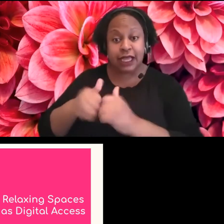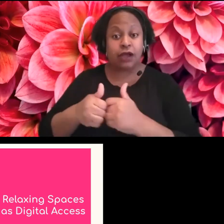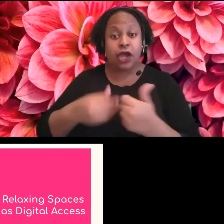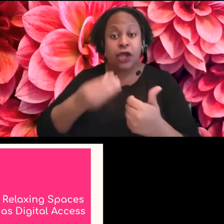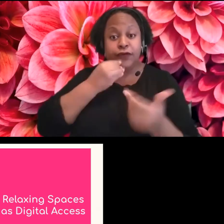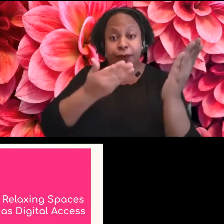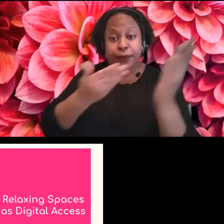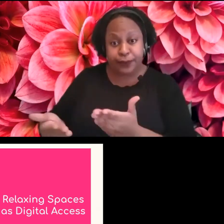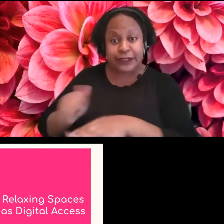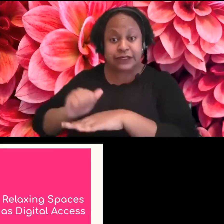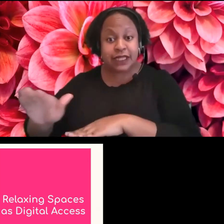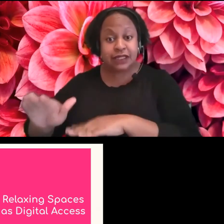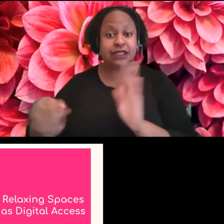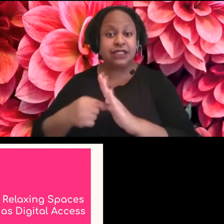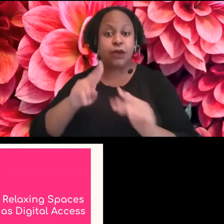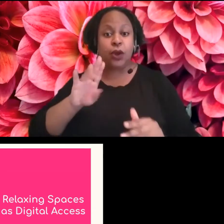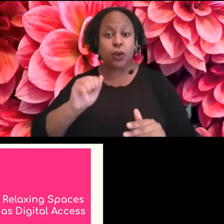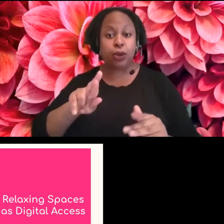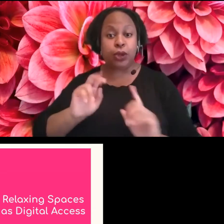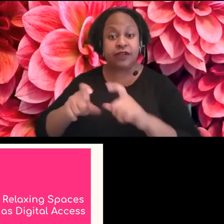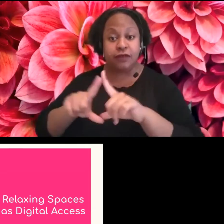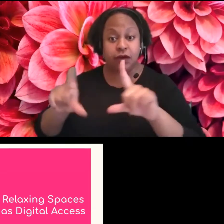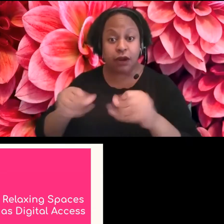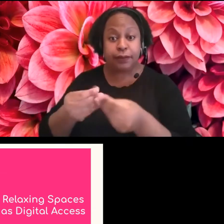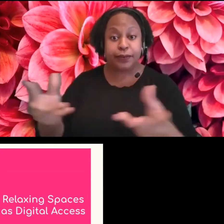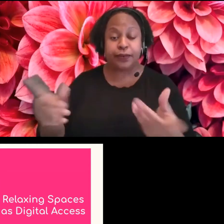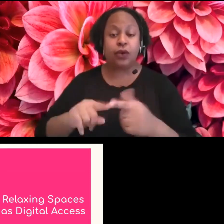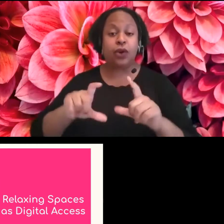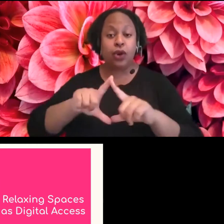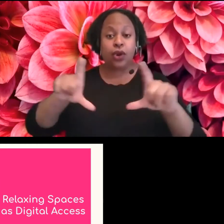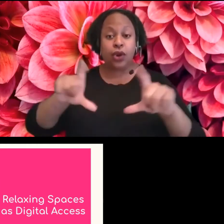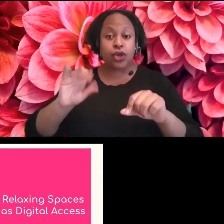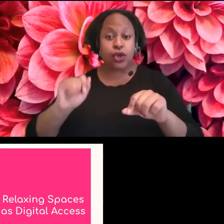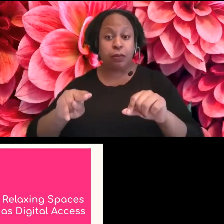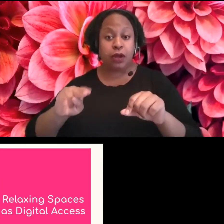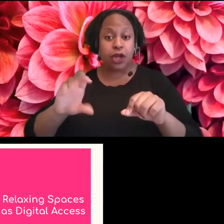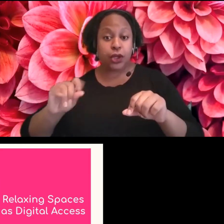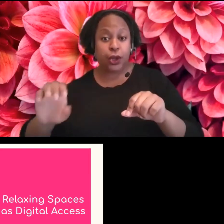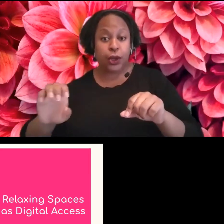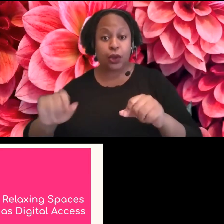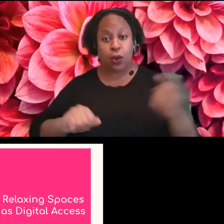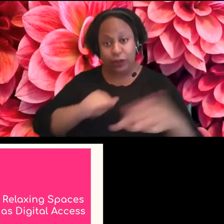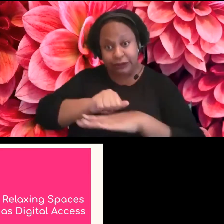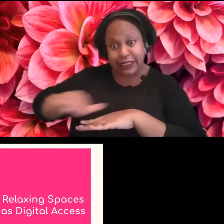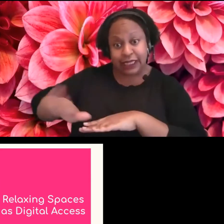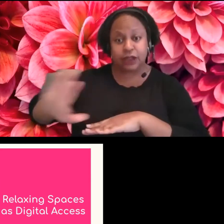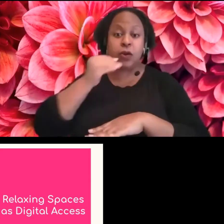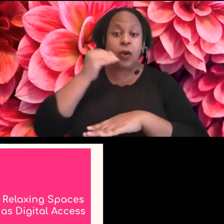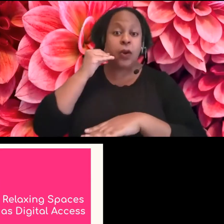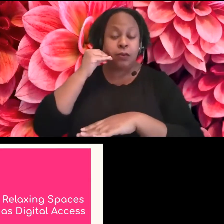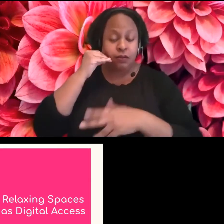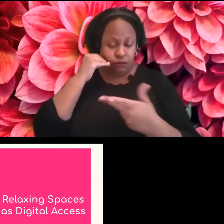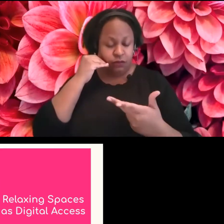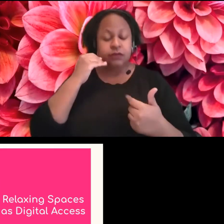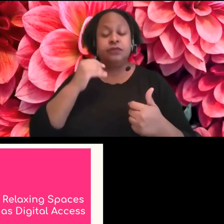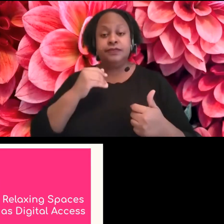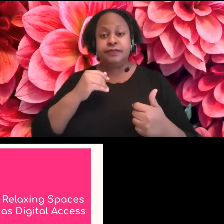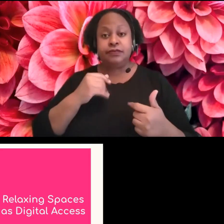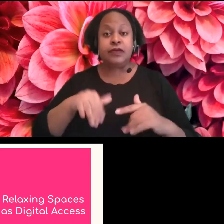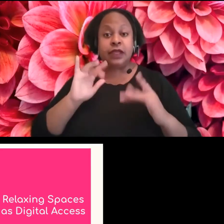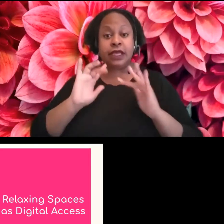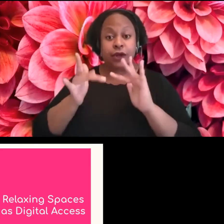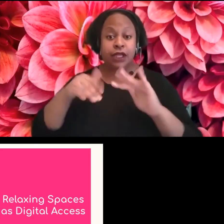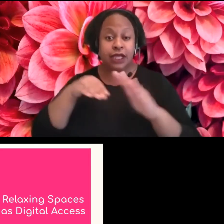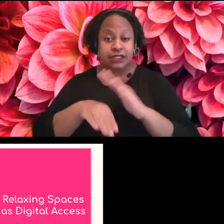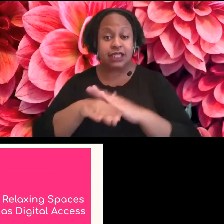like, you know, Uber gift cards or providing them coupon codes or just delivering it for them. and then internet accessibility,